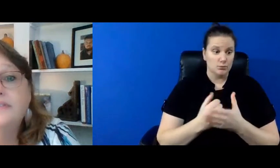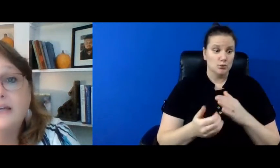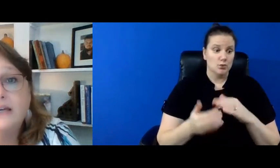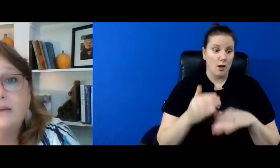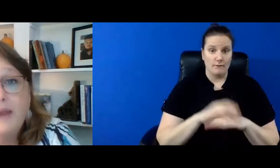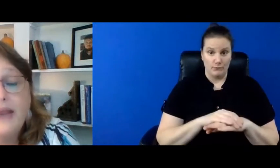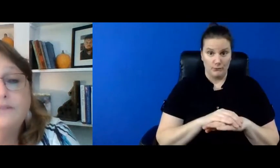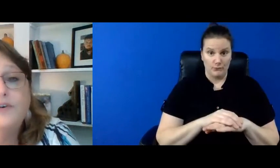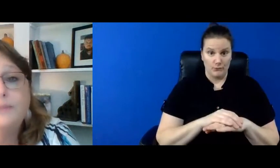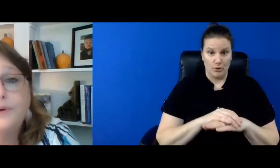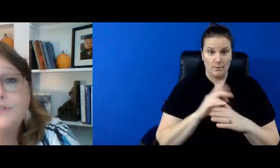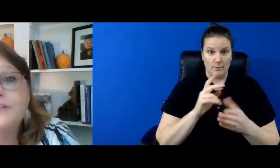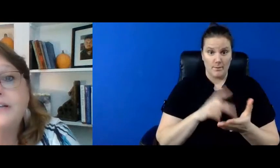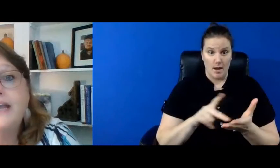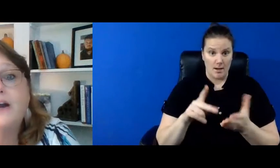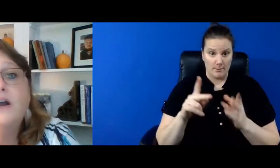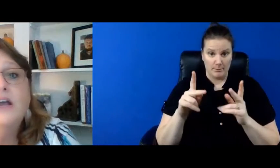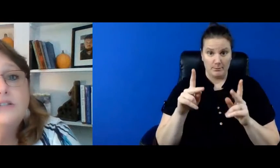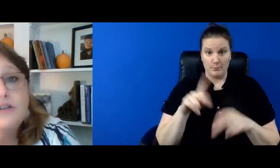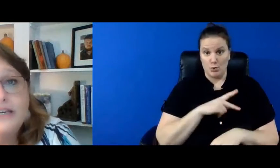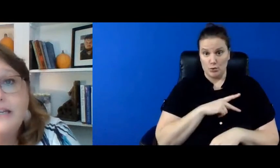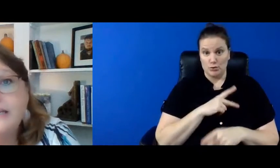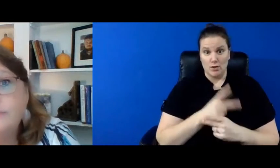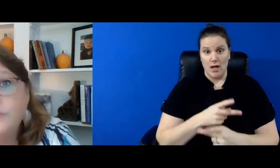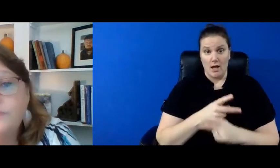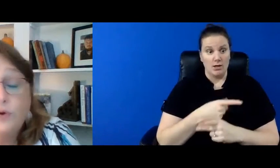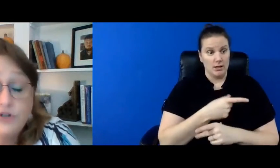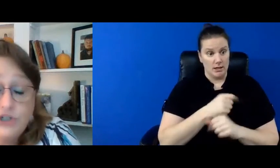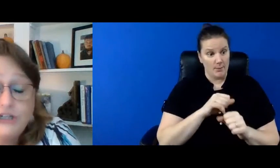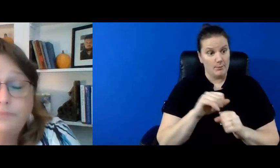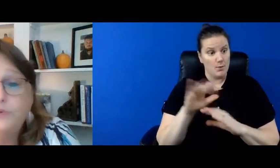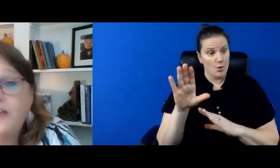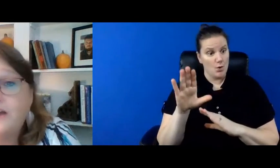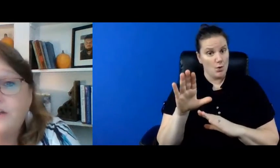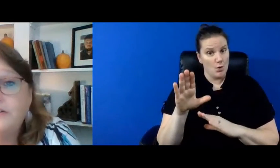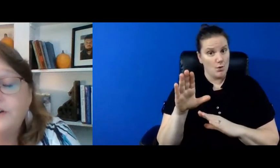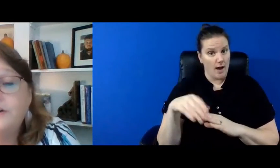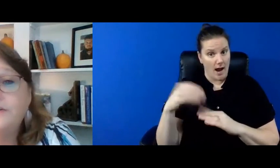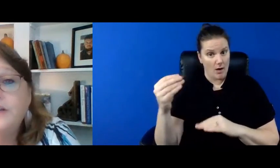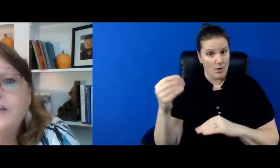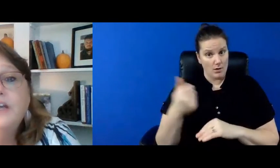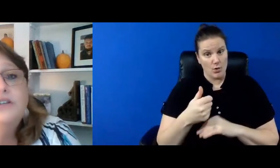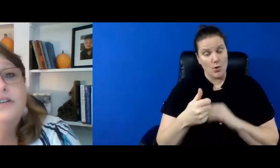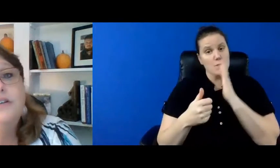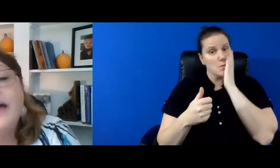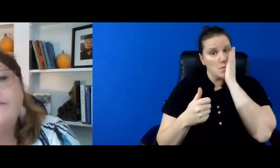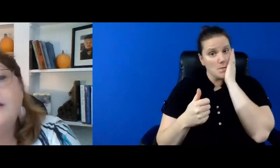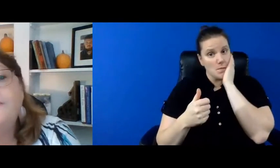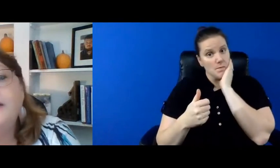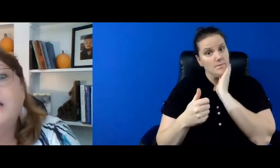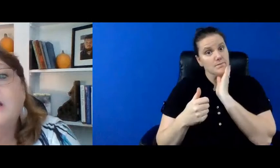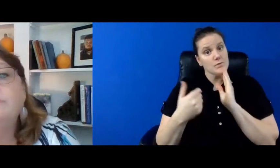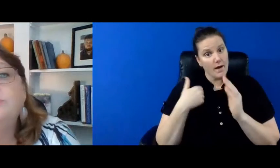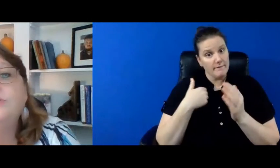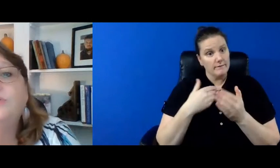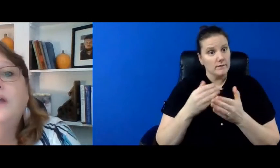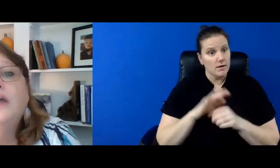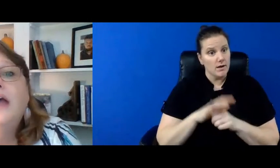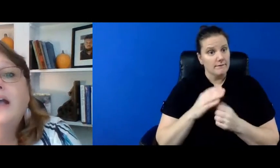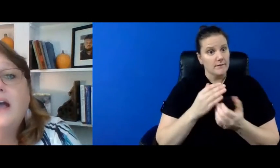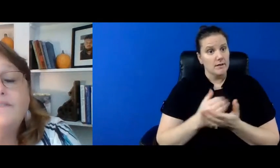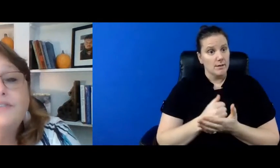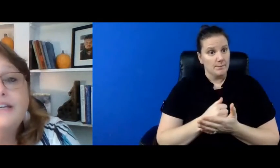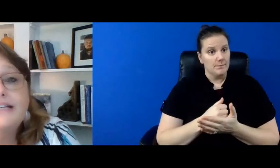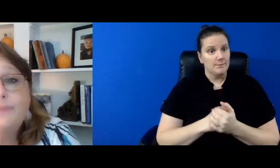the paying for the personal care so that he can move or she could move out on her own do you have enough income to